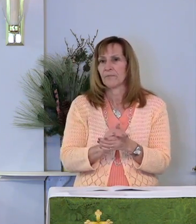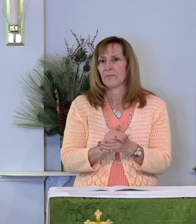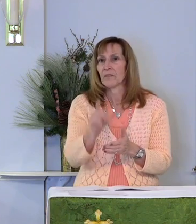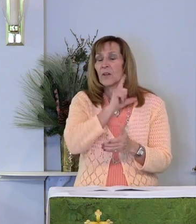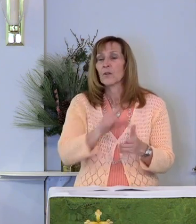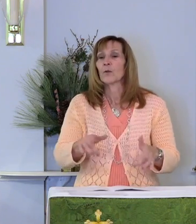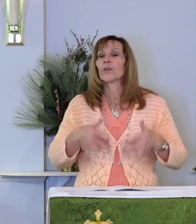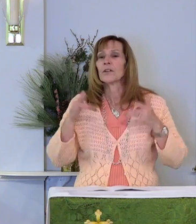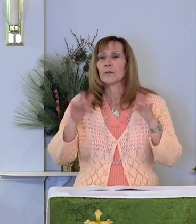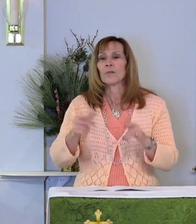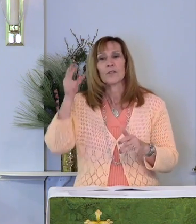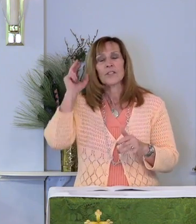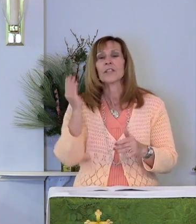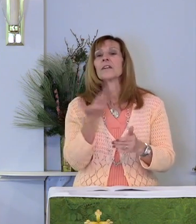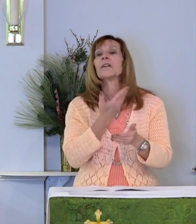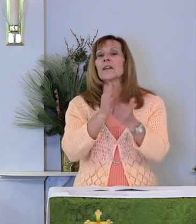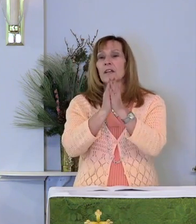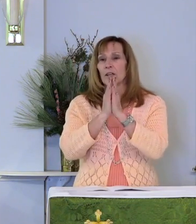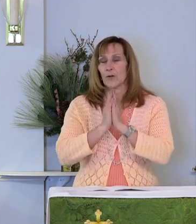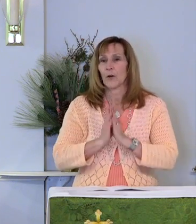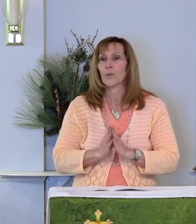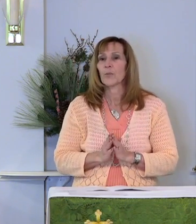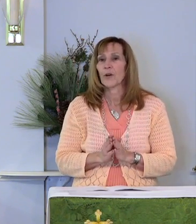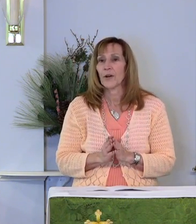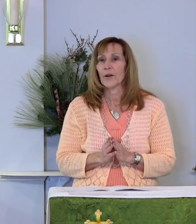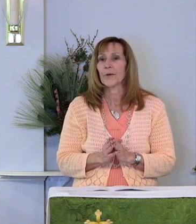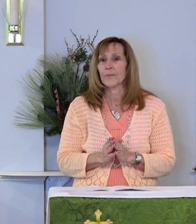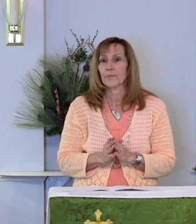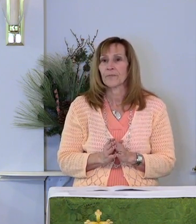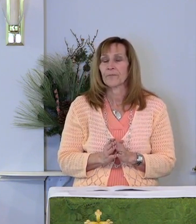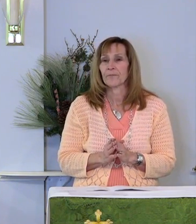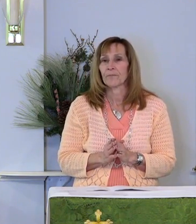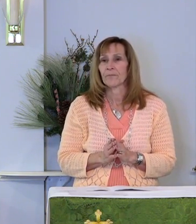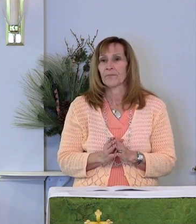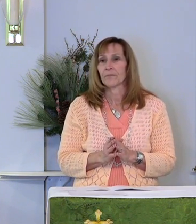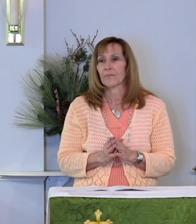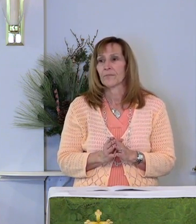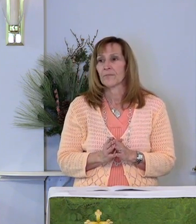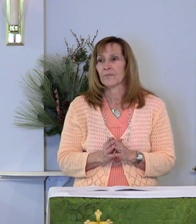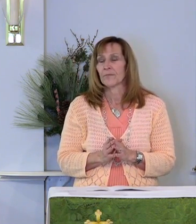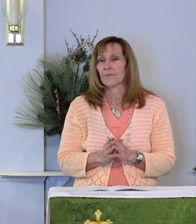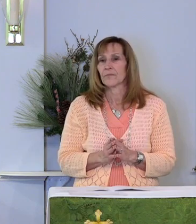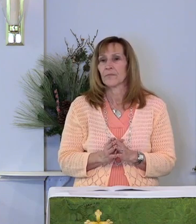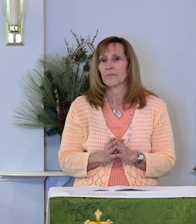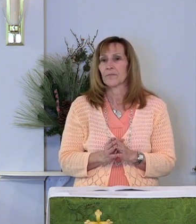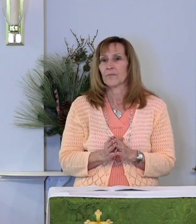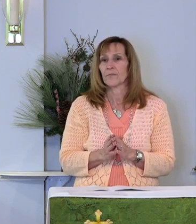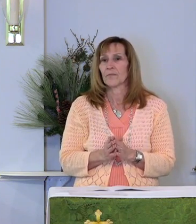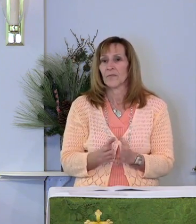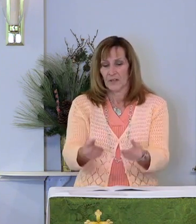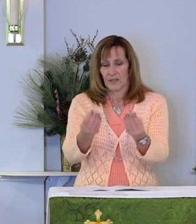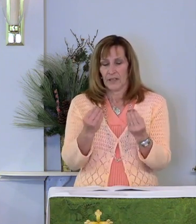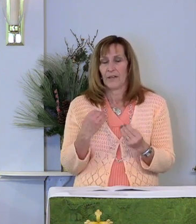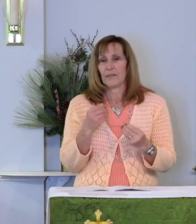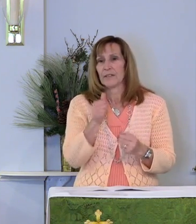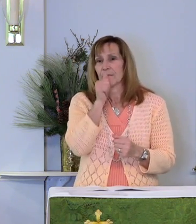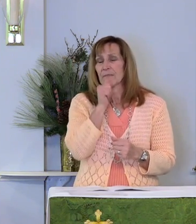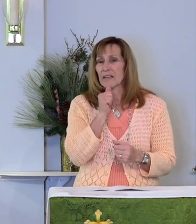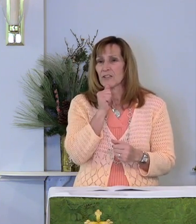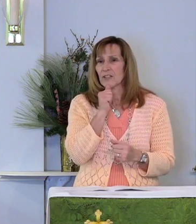Lord, in your mercy, hear our prayer. Grant patience,